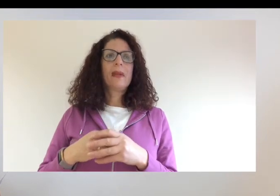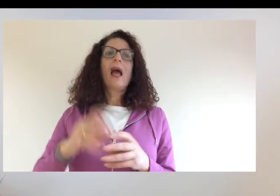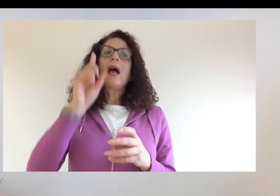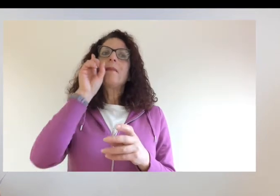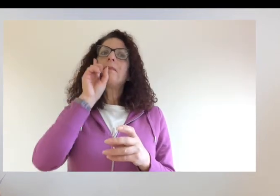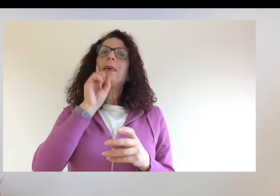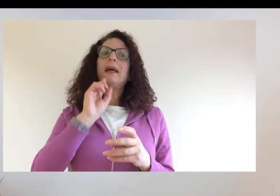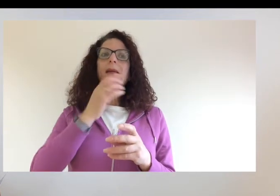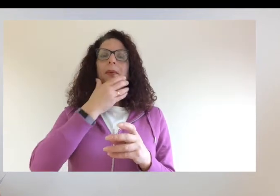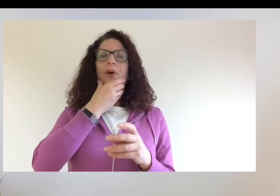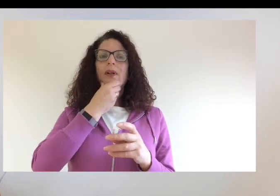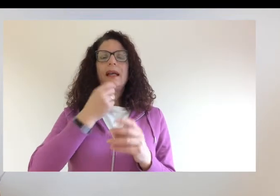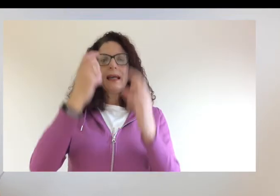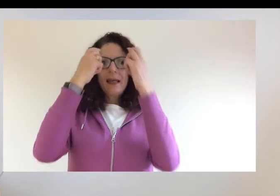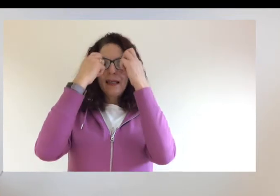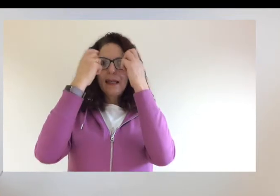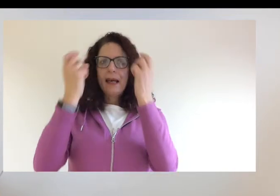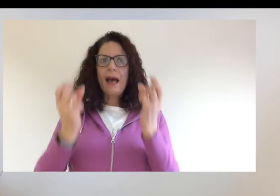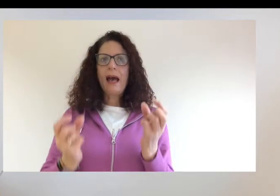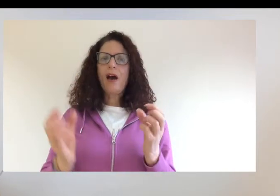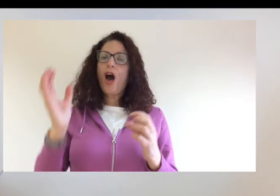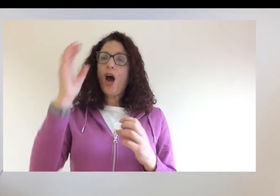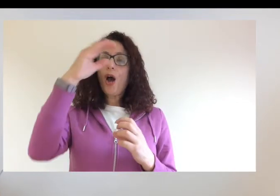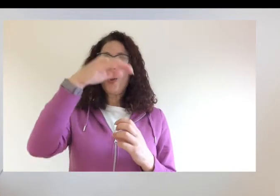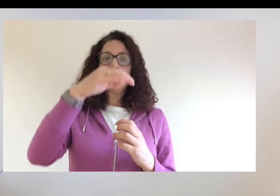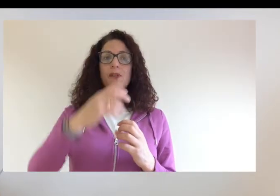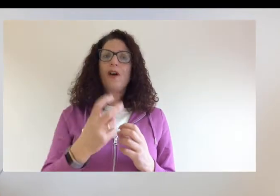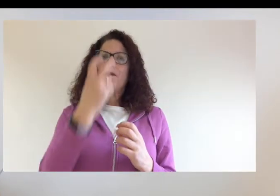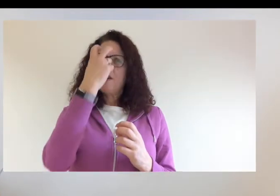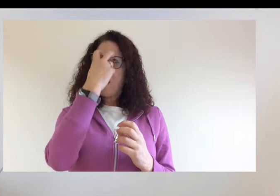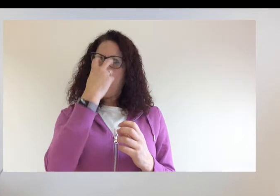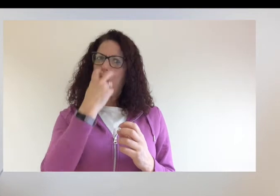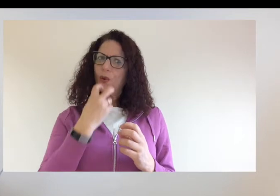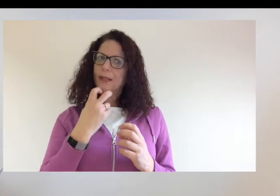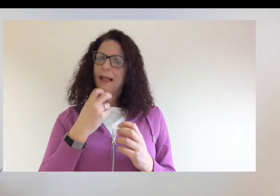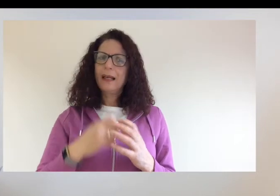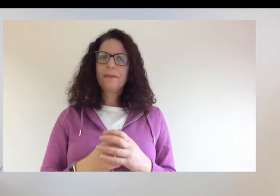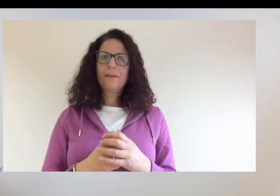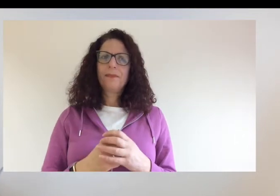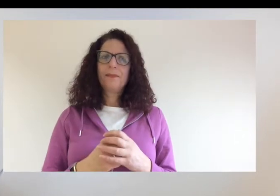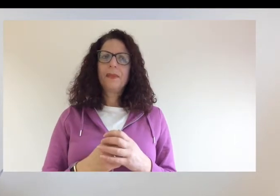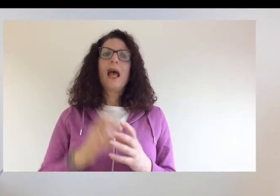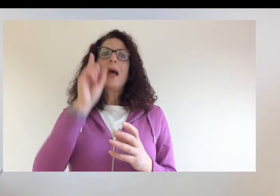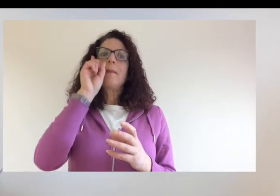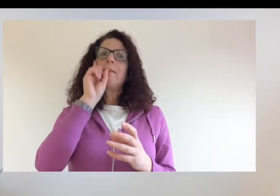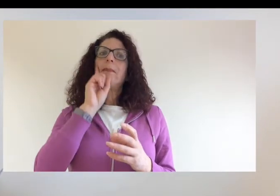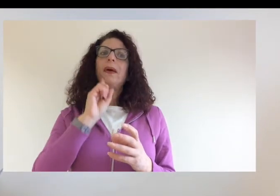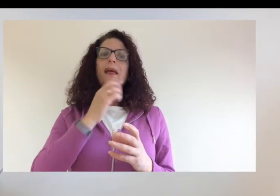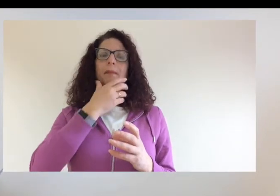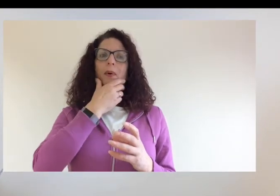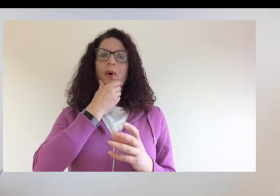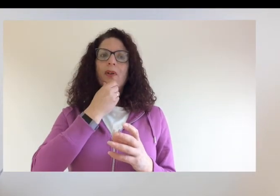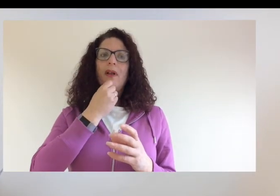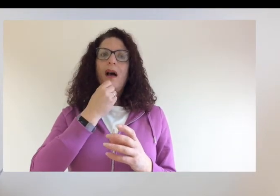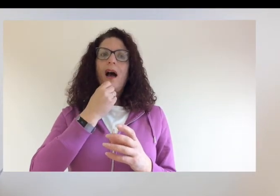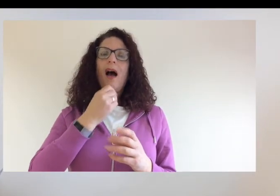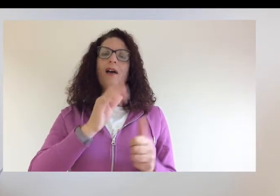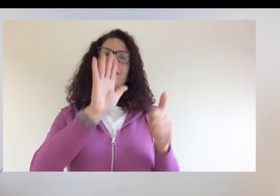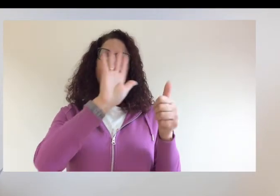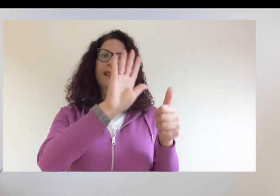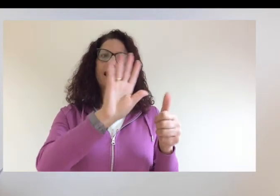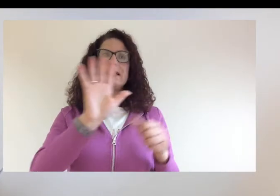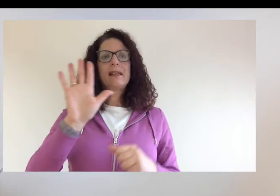People living in care homes for the elderly. People aged 65 or over.